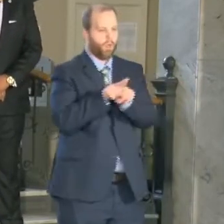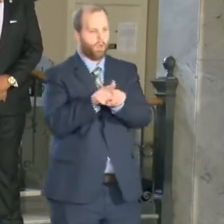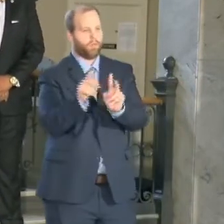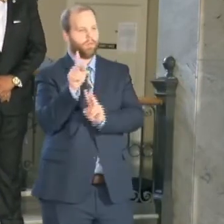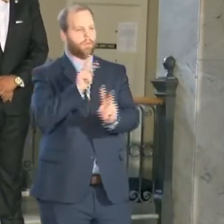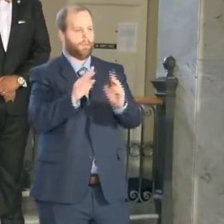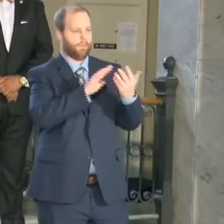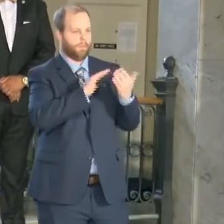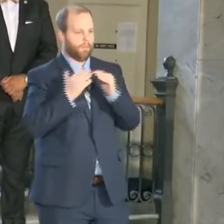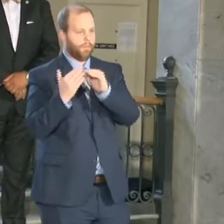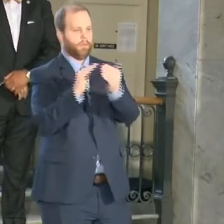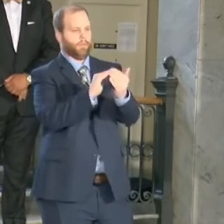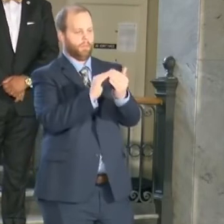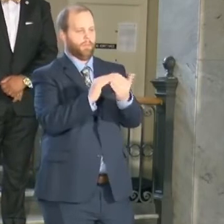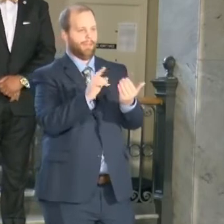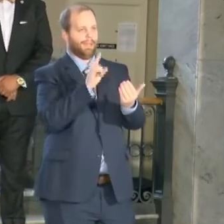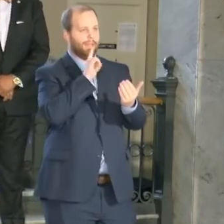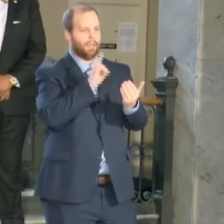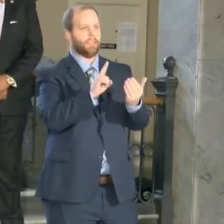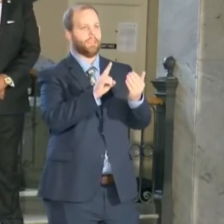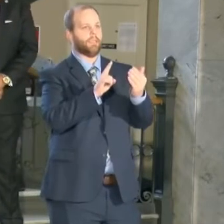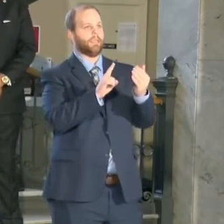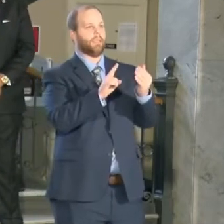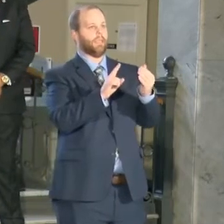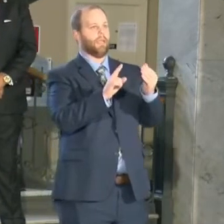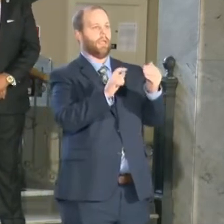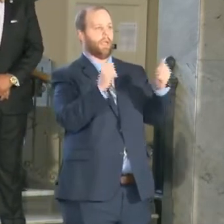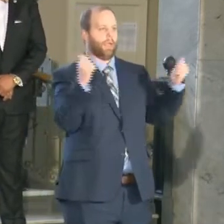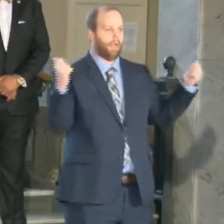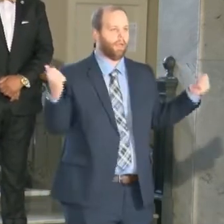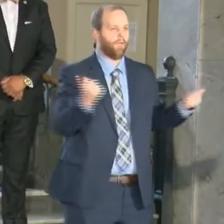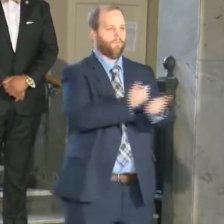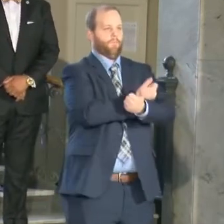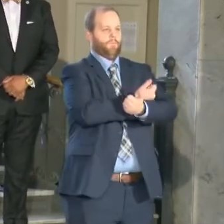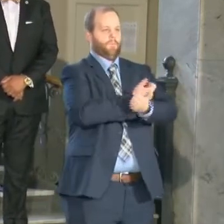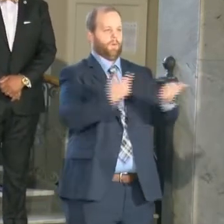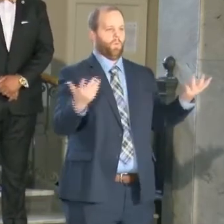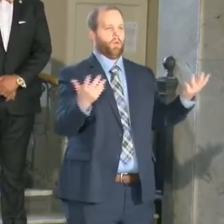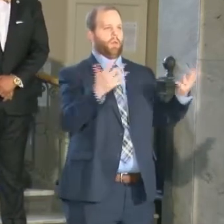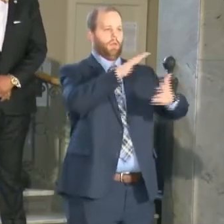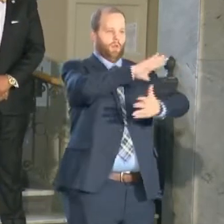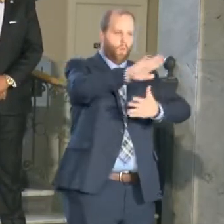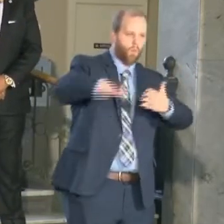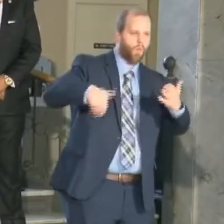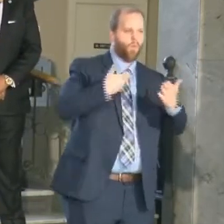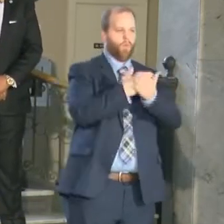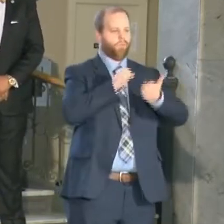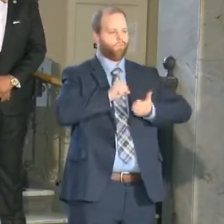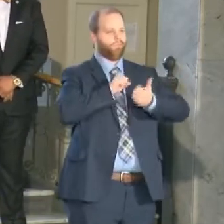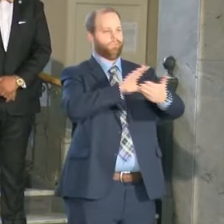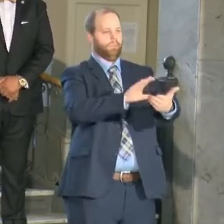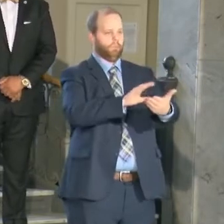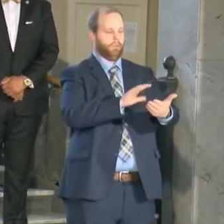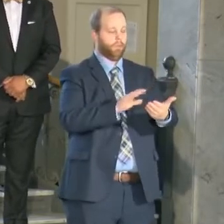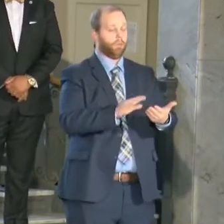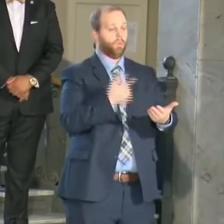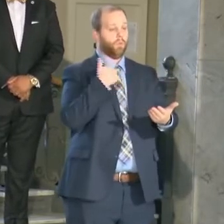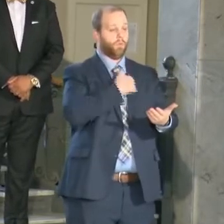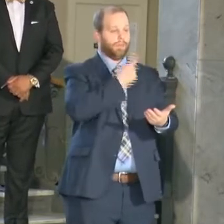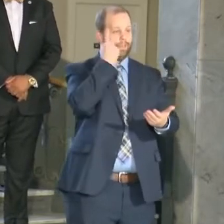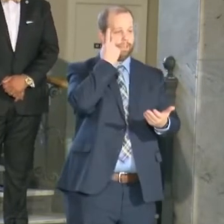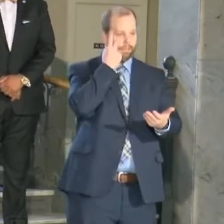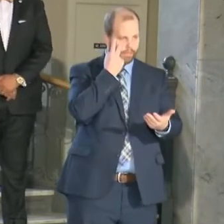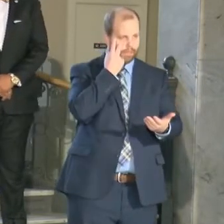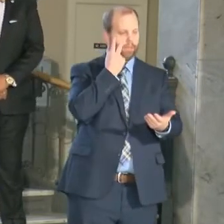approach this holistic uh outreach as it relates to prevention in each neighborhood because what we're seeing is